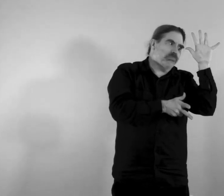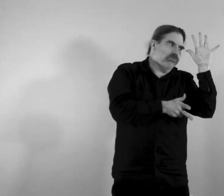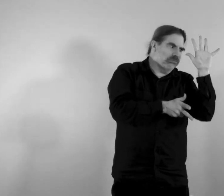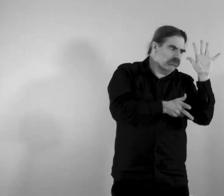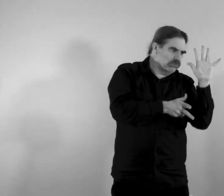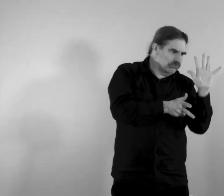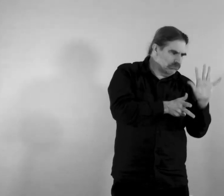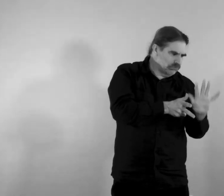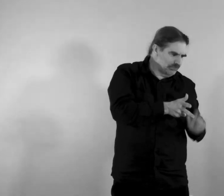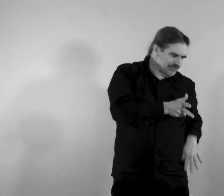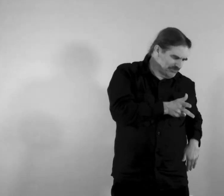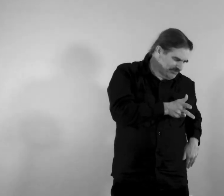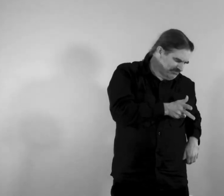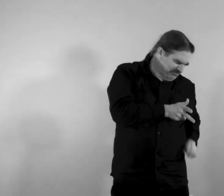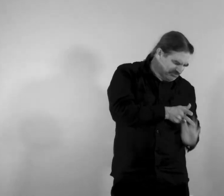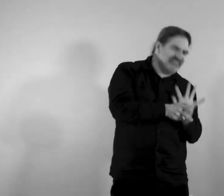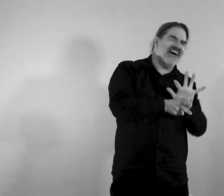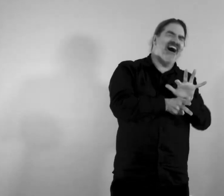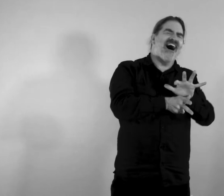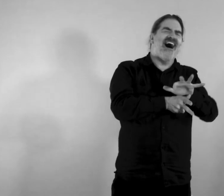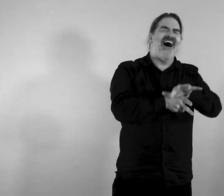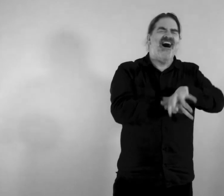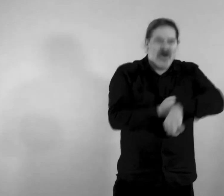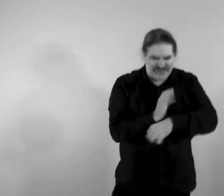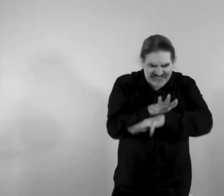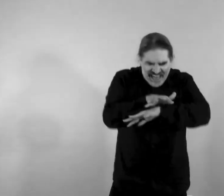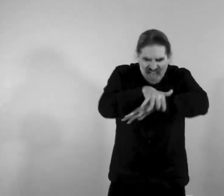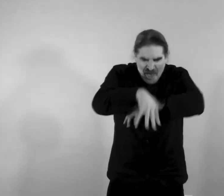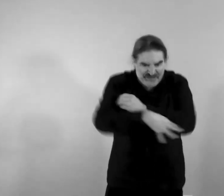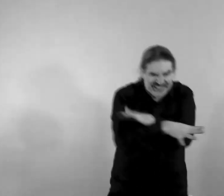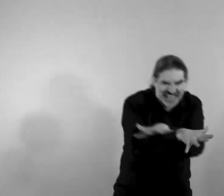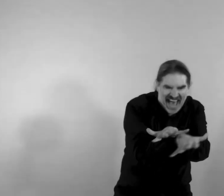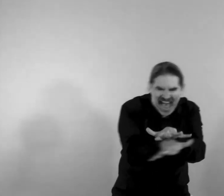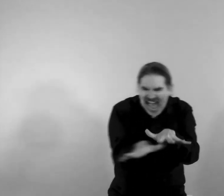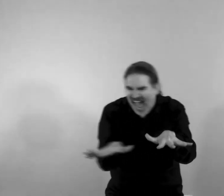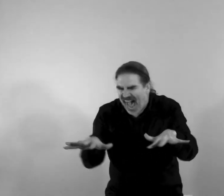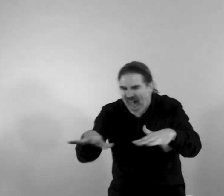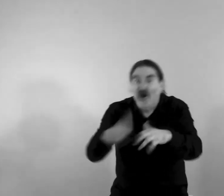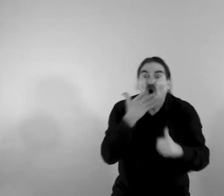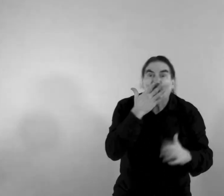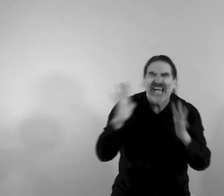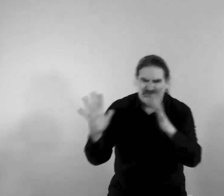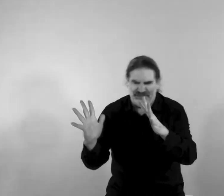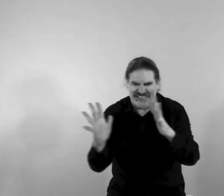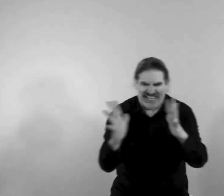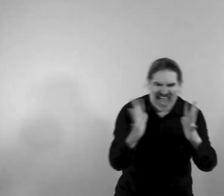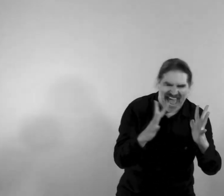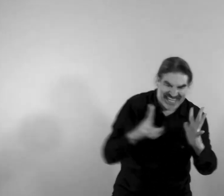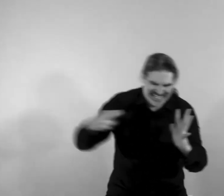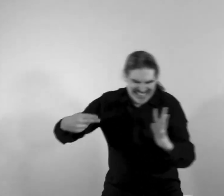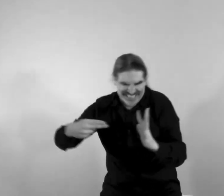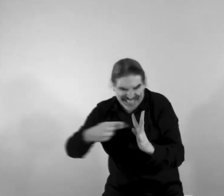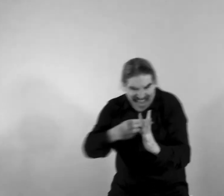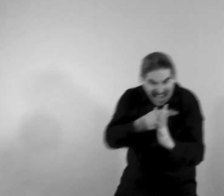disappears disappears in the fog it snakes through the grass